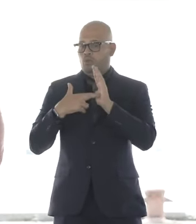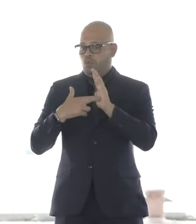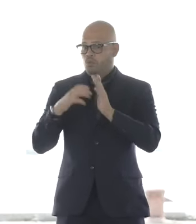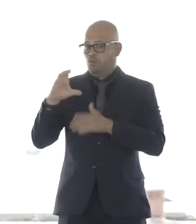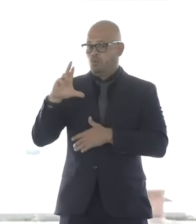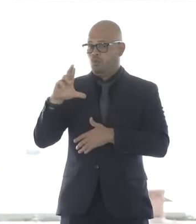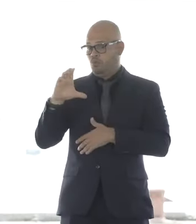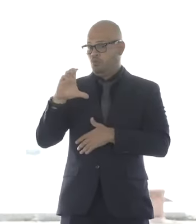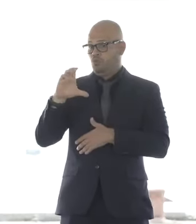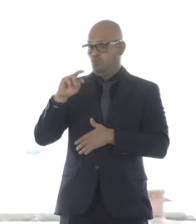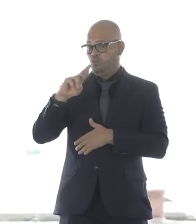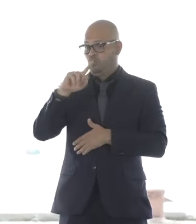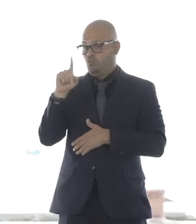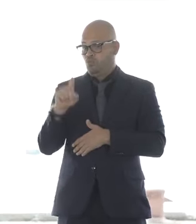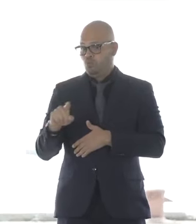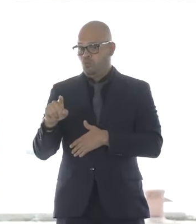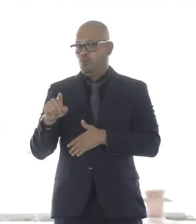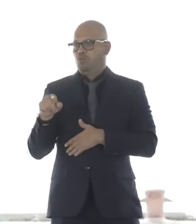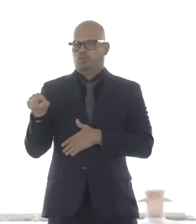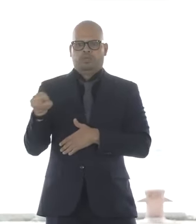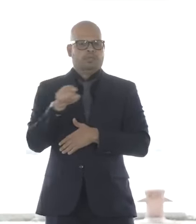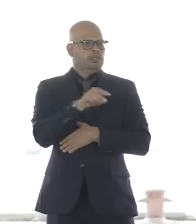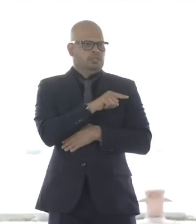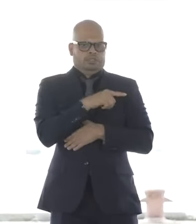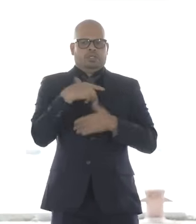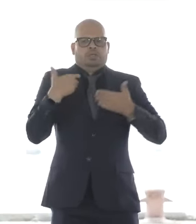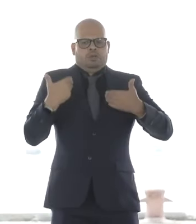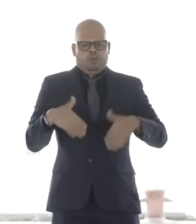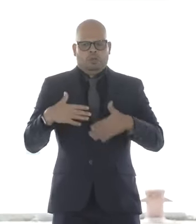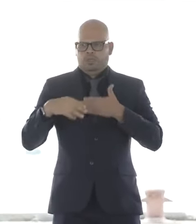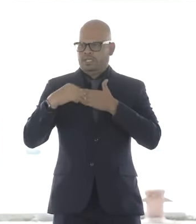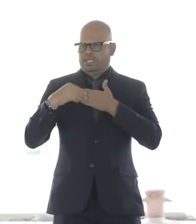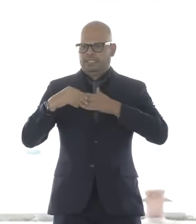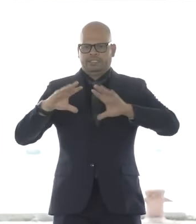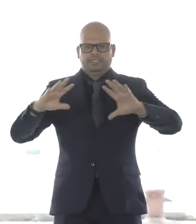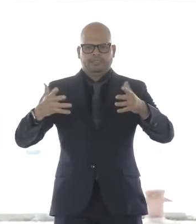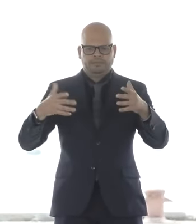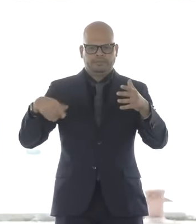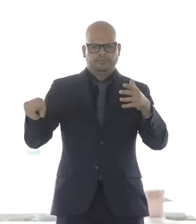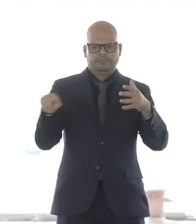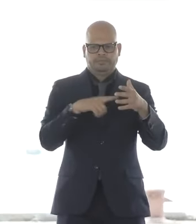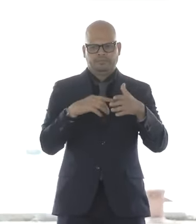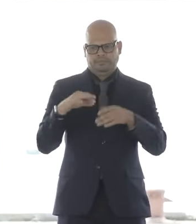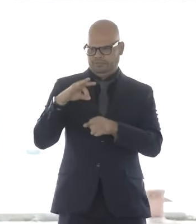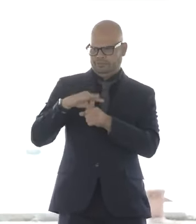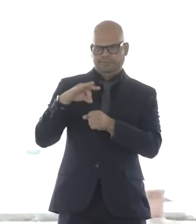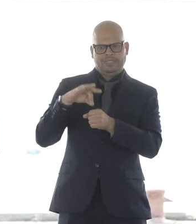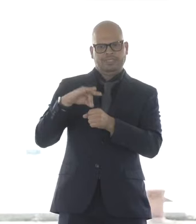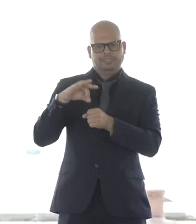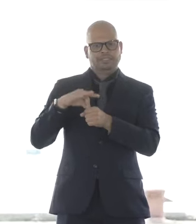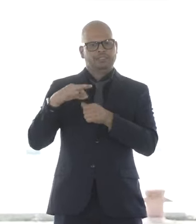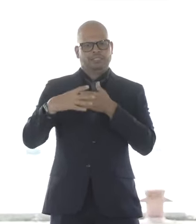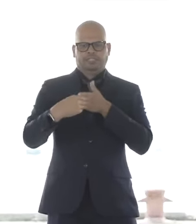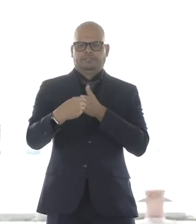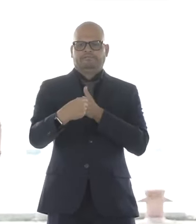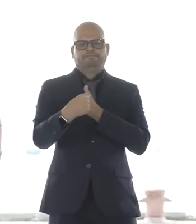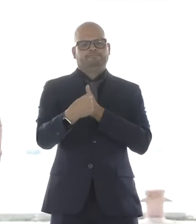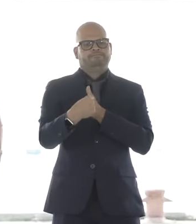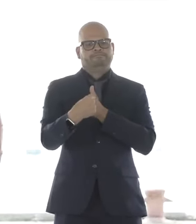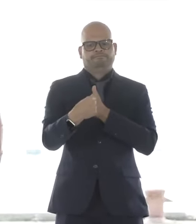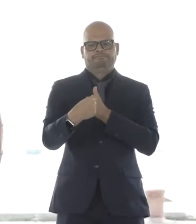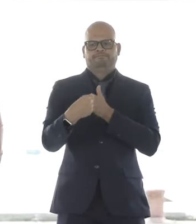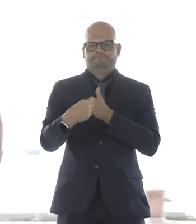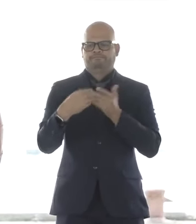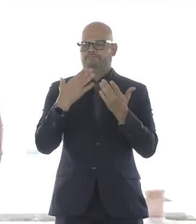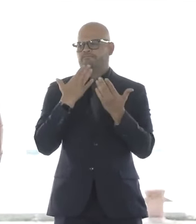out to our good friend as well. But just to say big time thanks to our state and municipal leaders who are on the ground